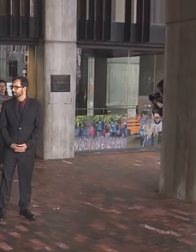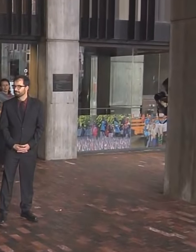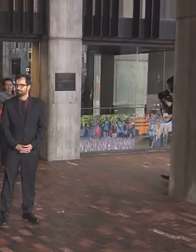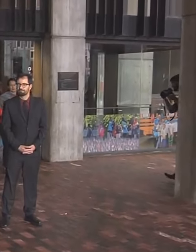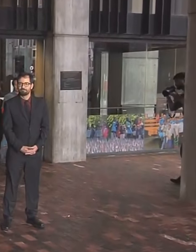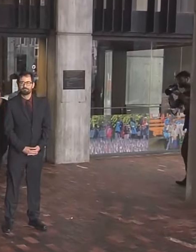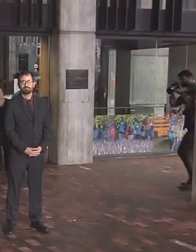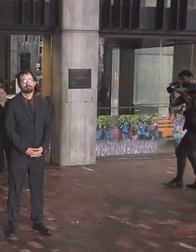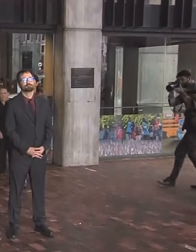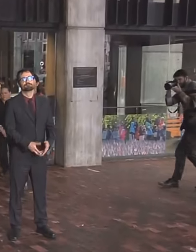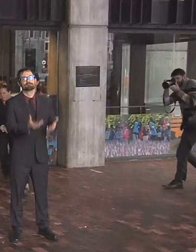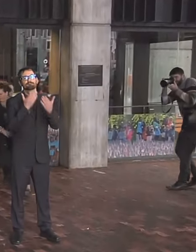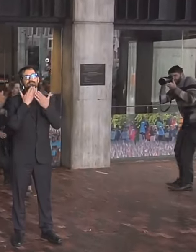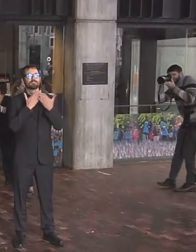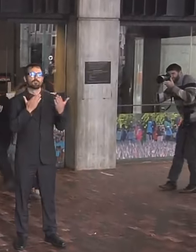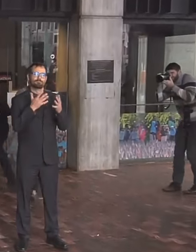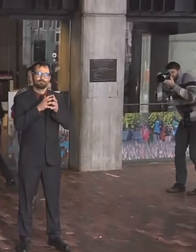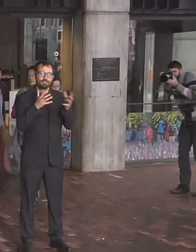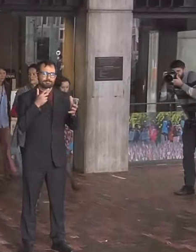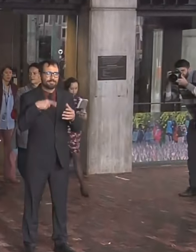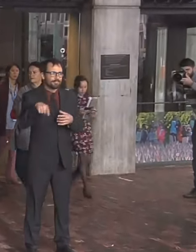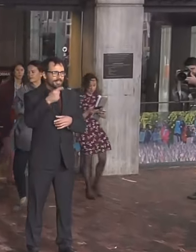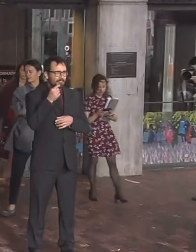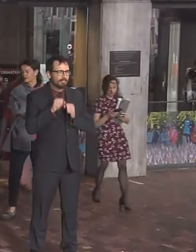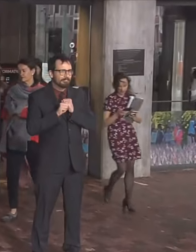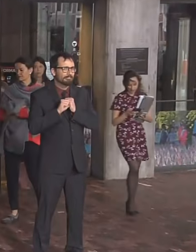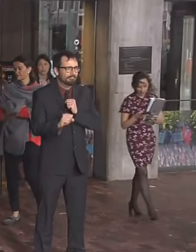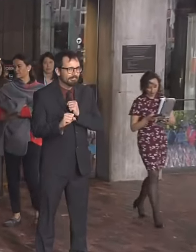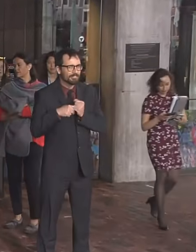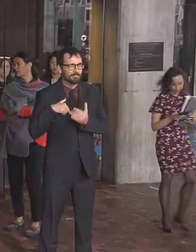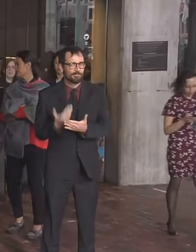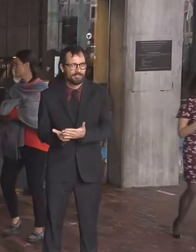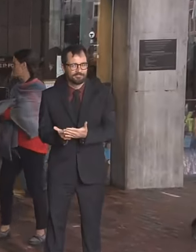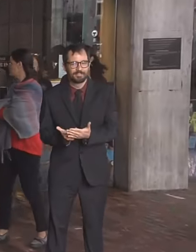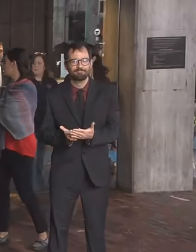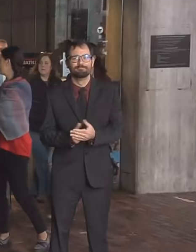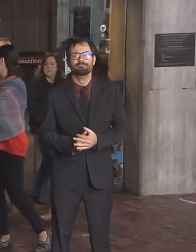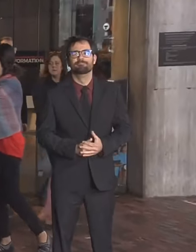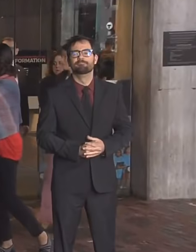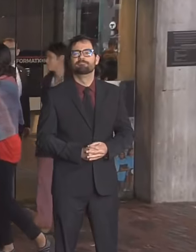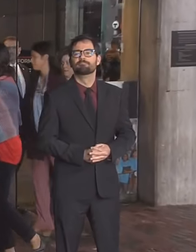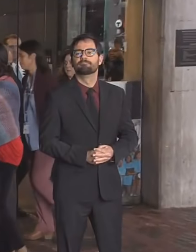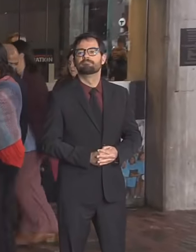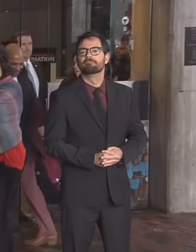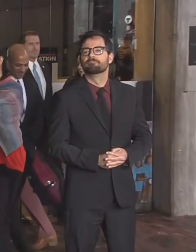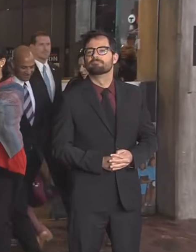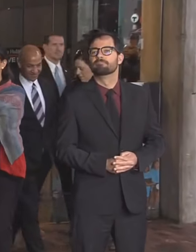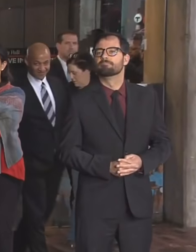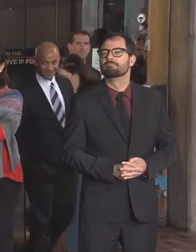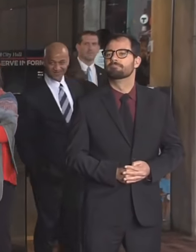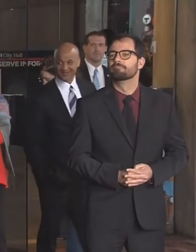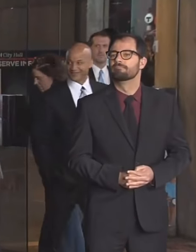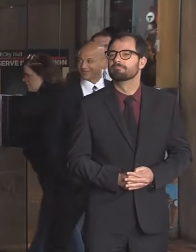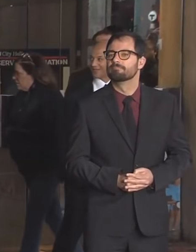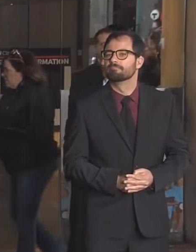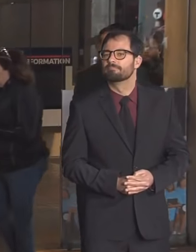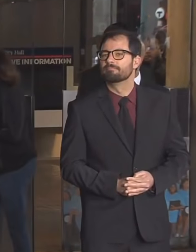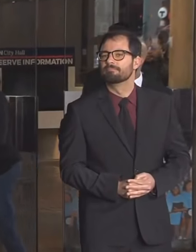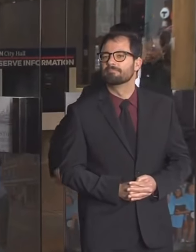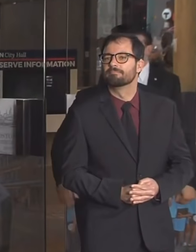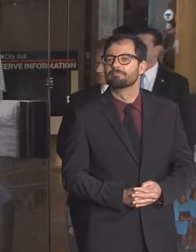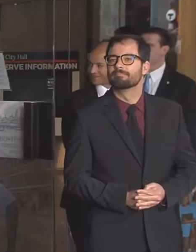Thank you very much. Sorry for the delay. There was a woman inside wanting to know where to send her census information to, so we had to get her some information.